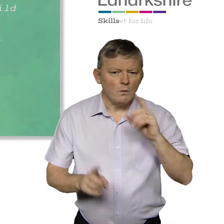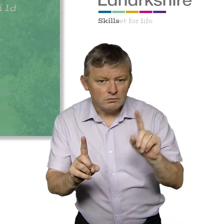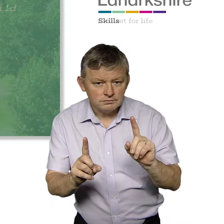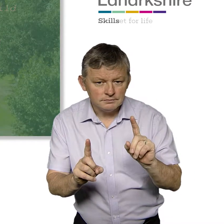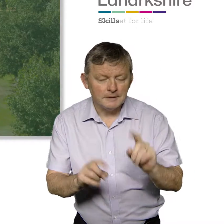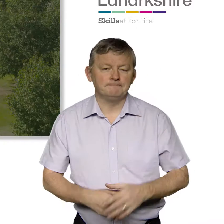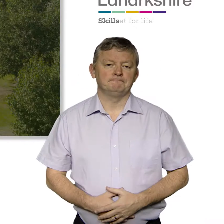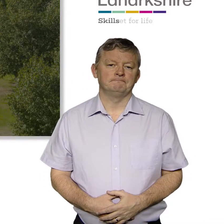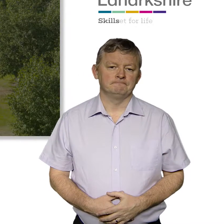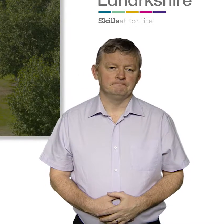Our actions